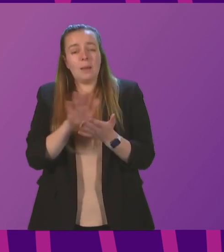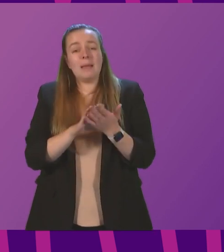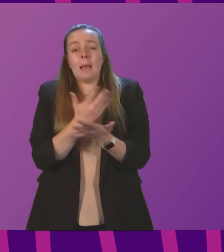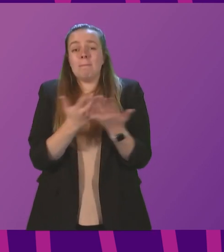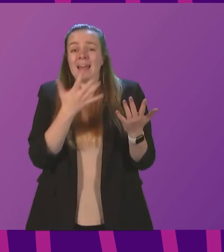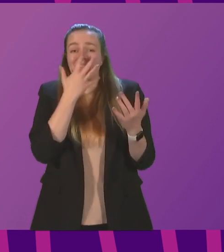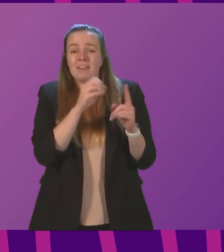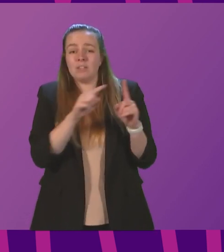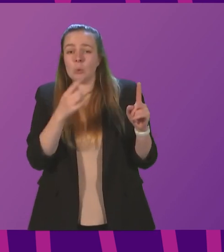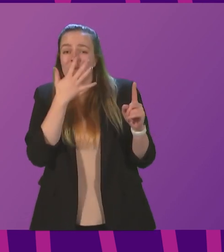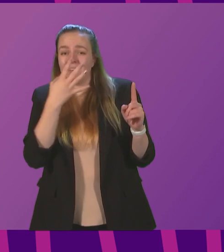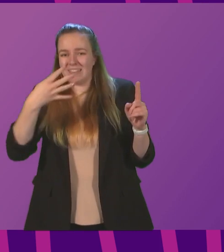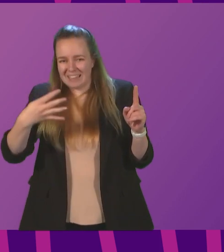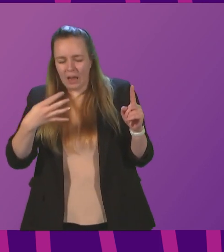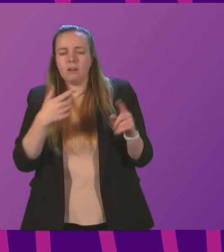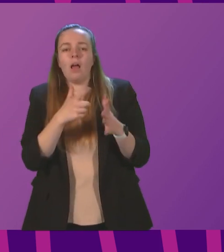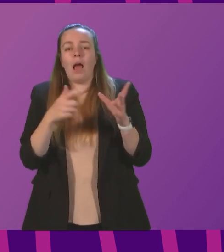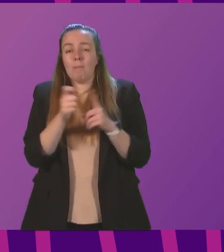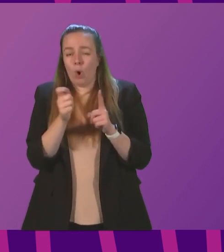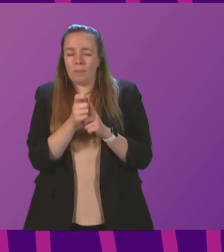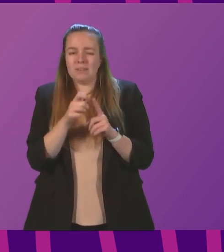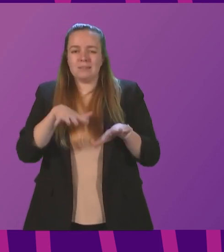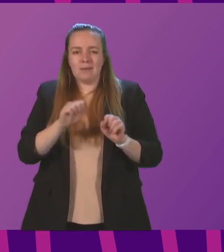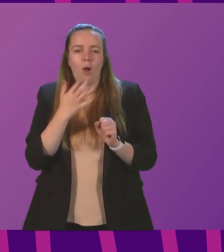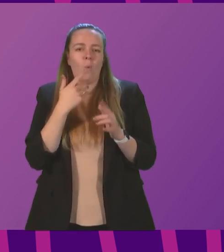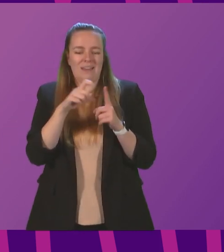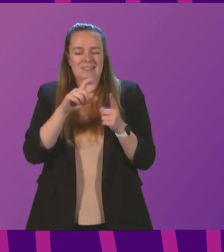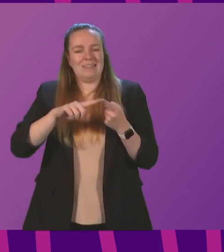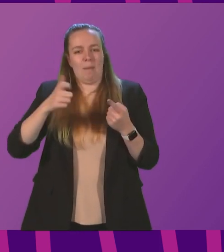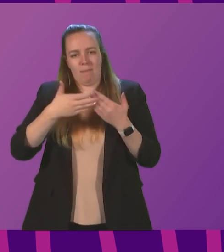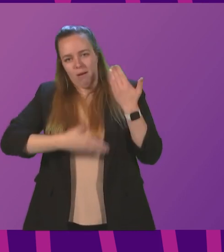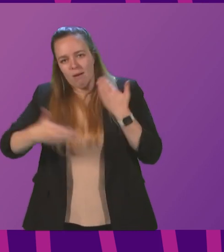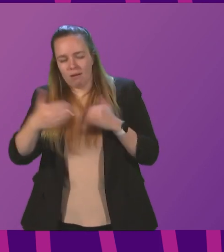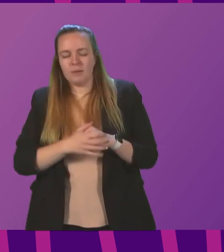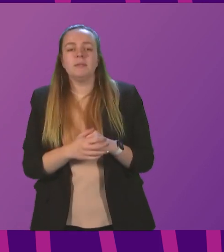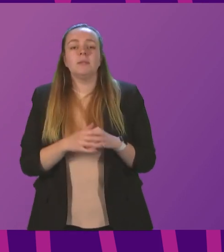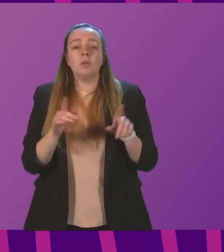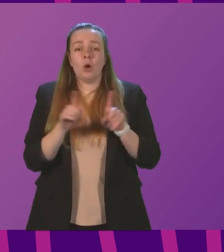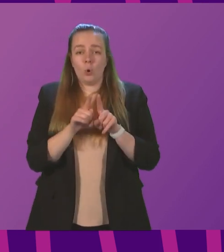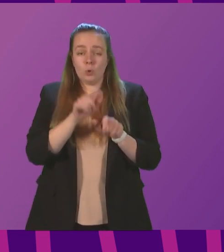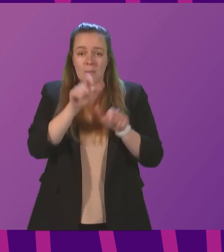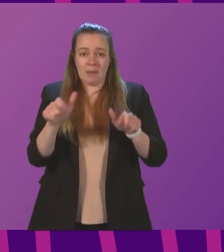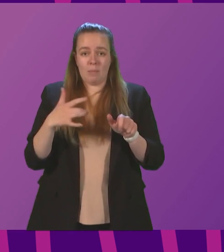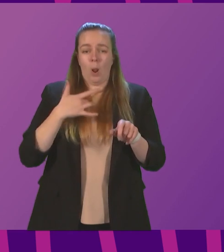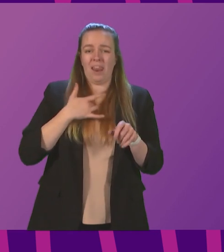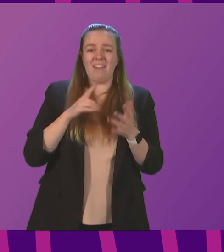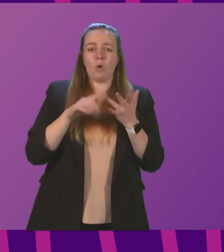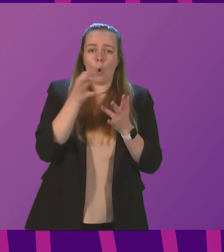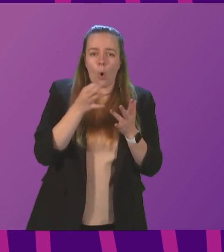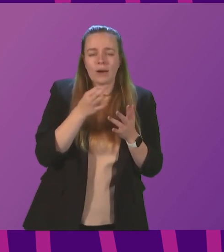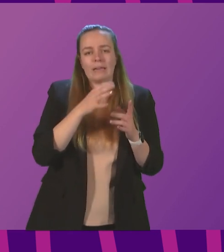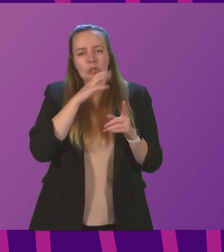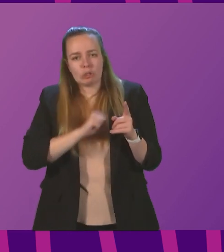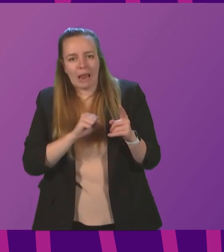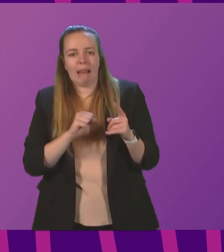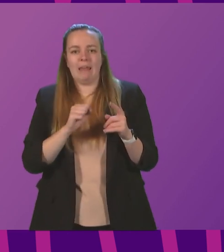age group, appointments will only be possible from December onwards. It is also worth pointing out that people living in Orkney Shetland, the Western Isles